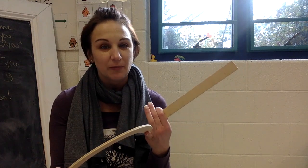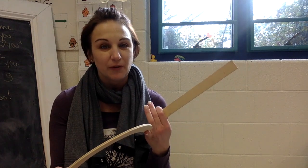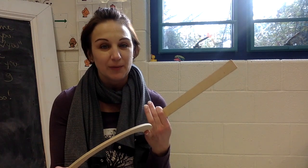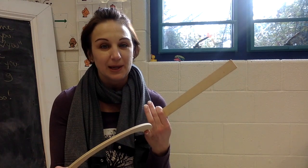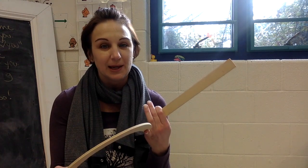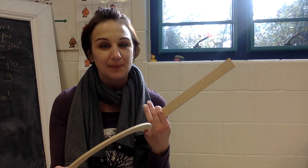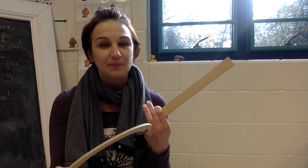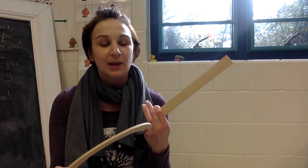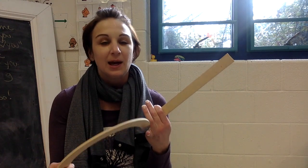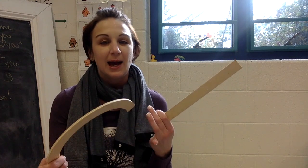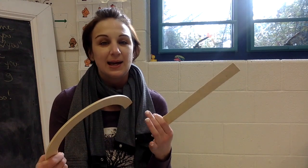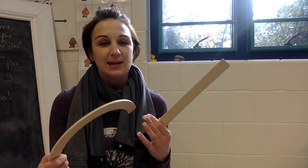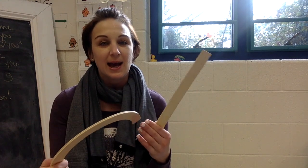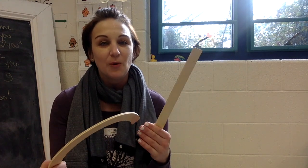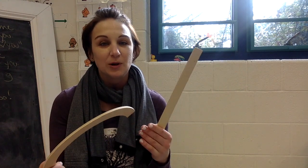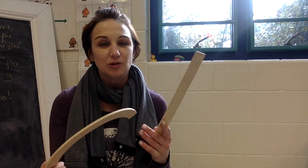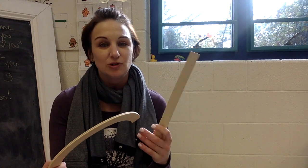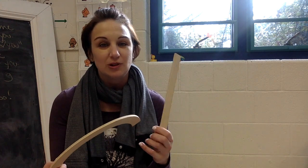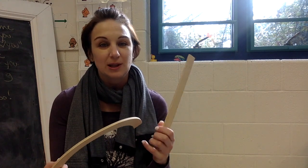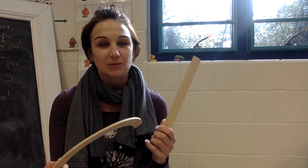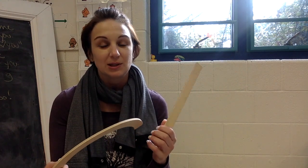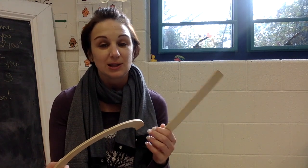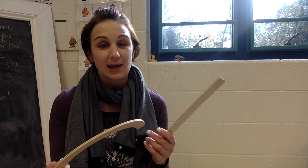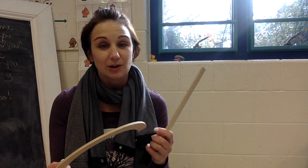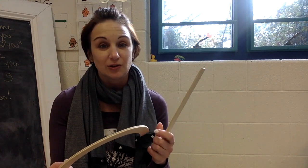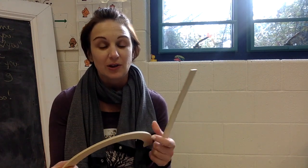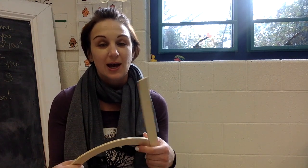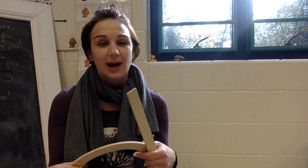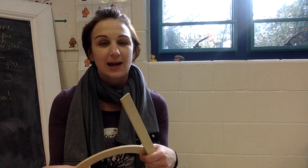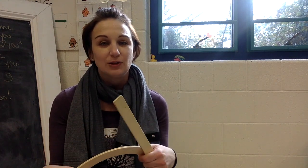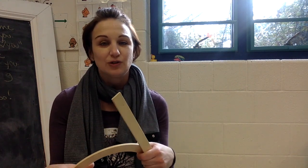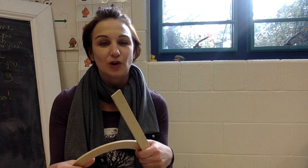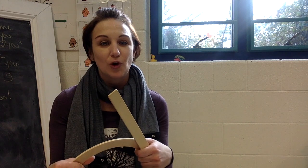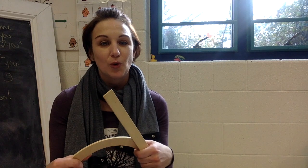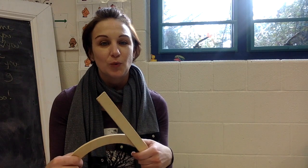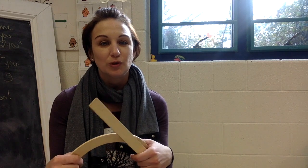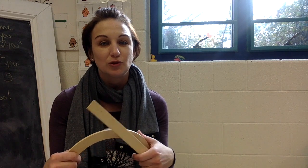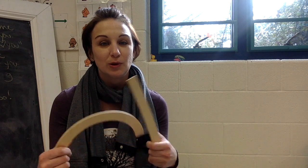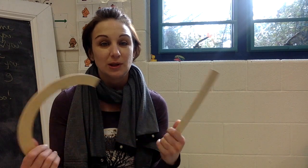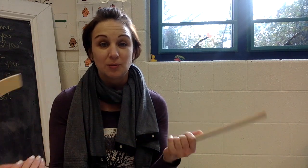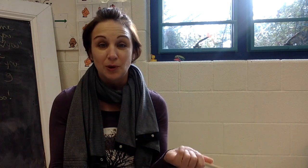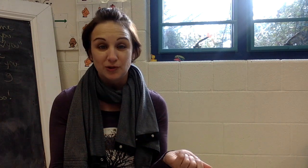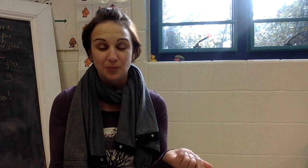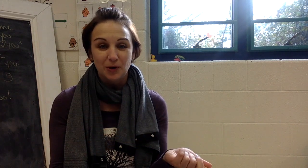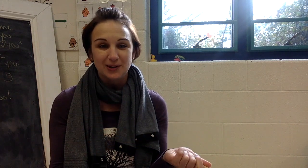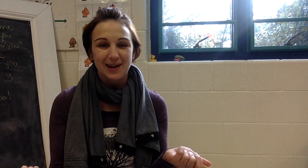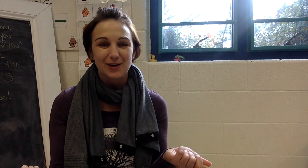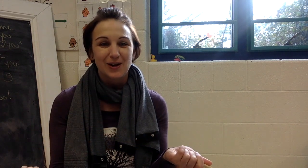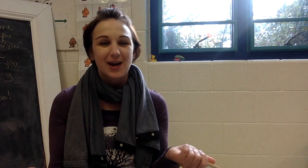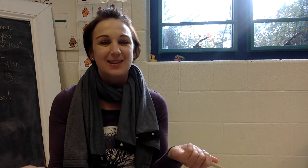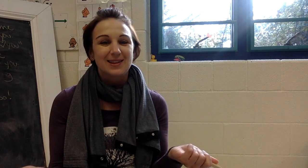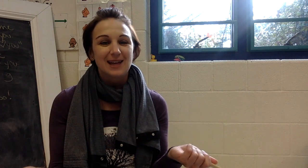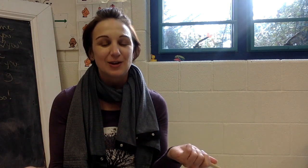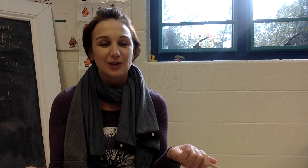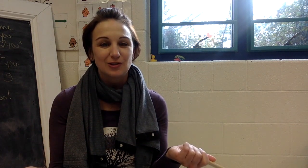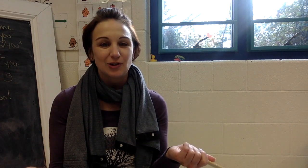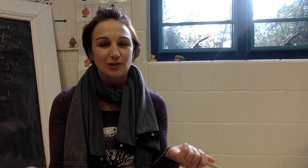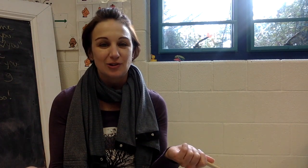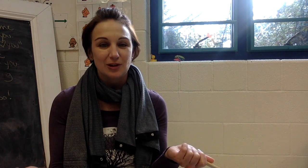for me. And now we're introducing them to letters. And so we're doing their most important letter, the letter that starts their